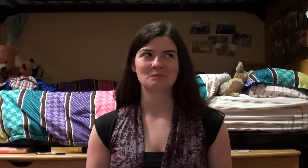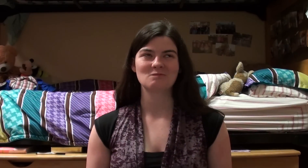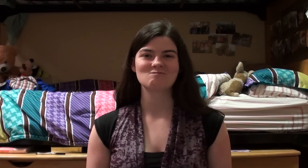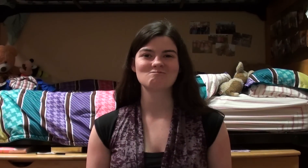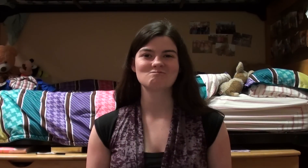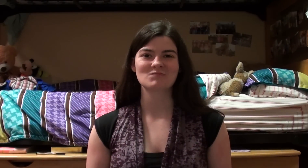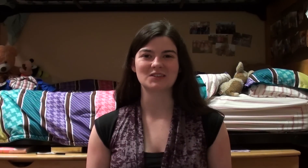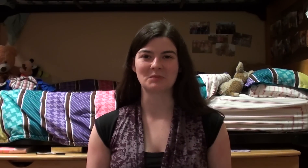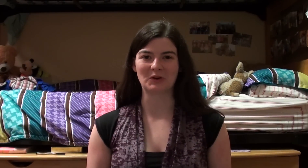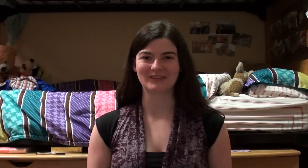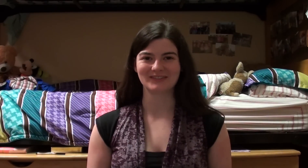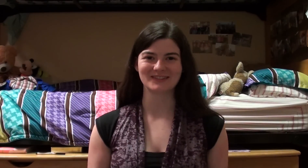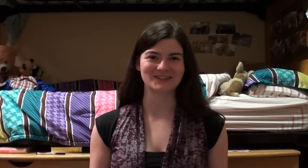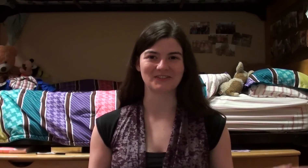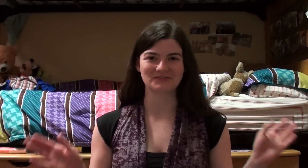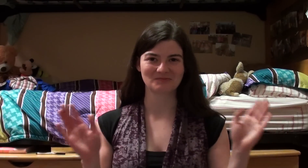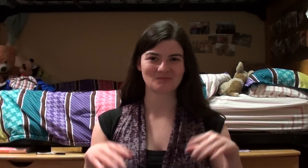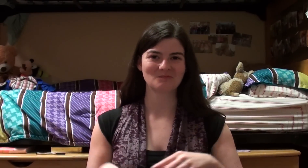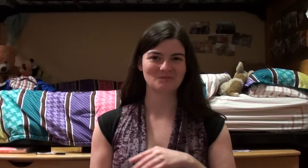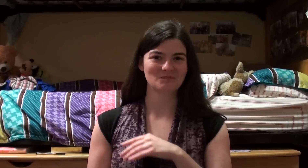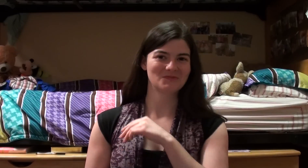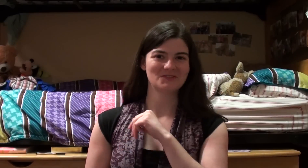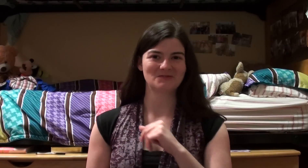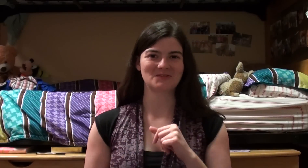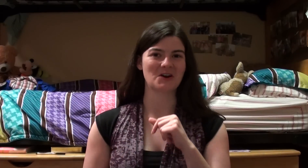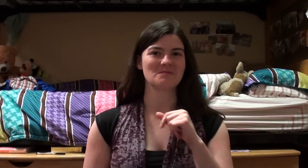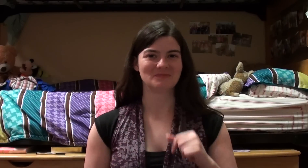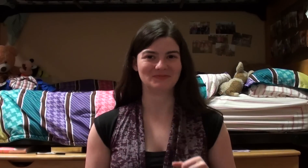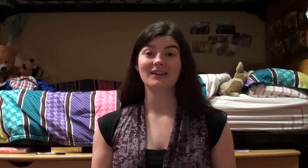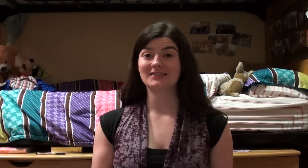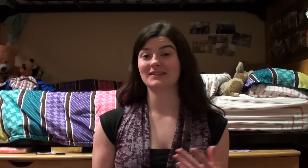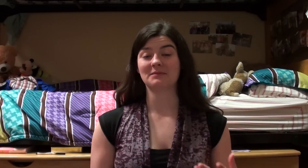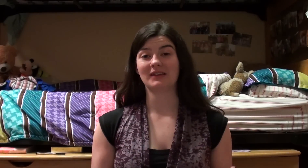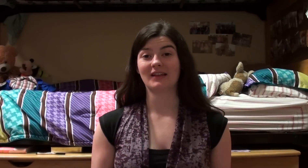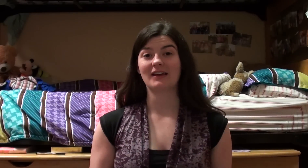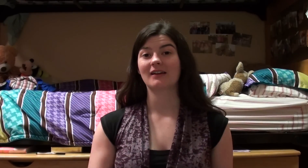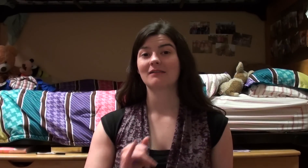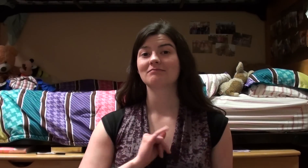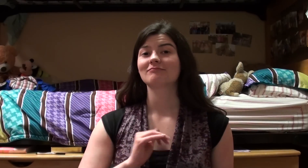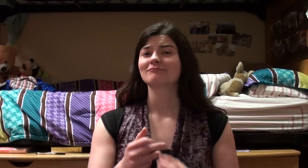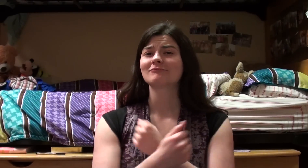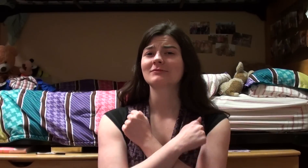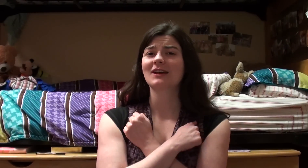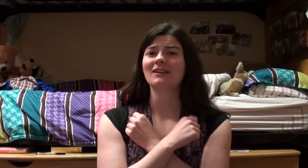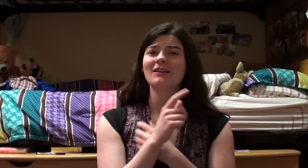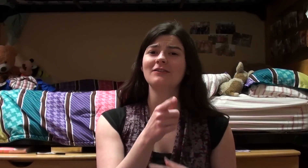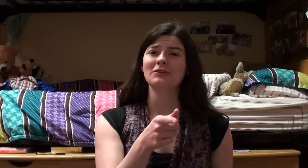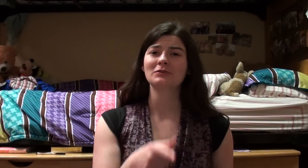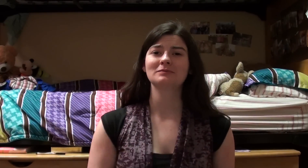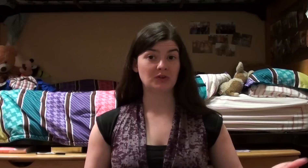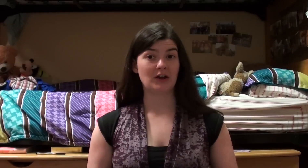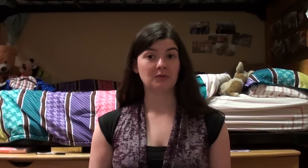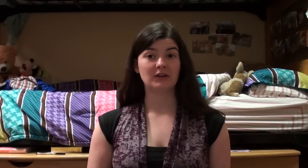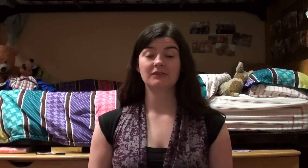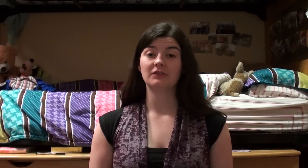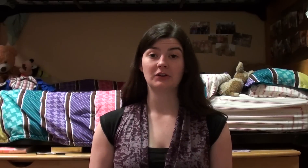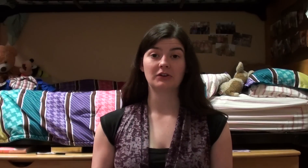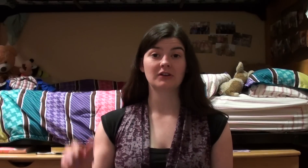because it's important and stuff. Shut up. I could say something like, I love you. Now we've learned